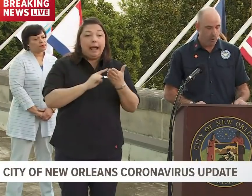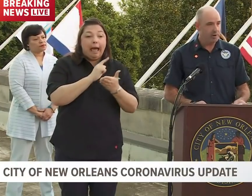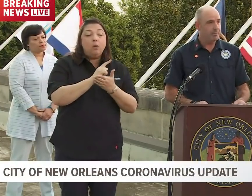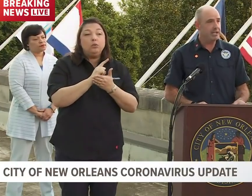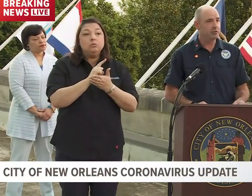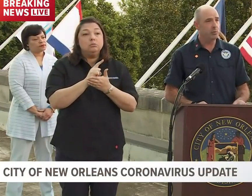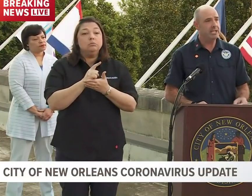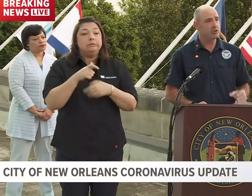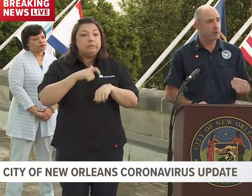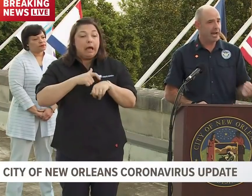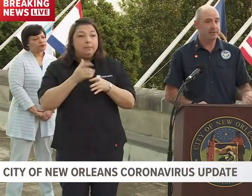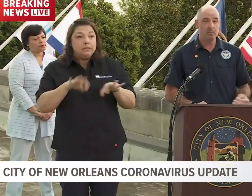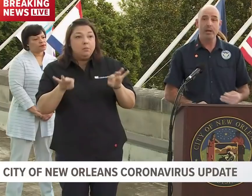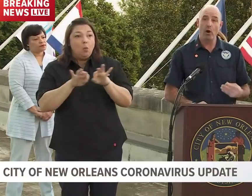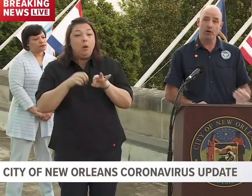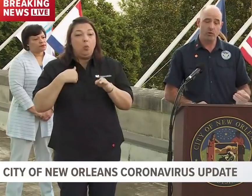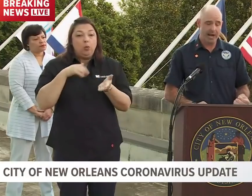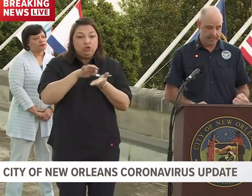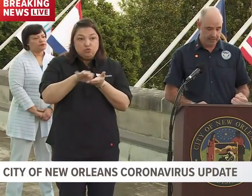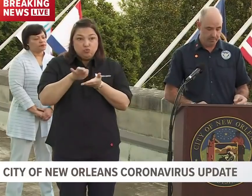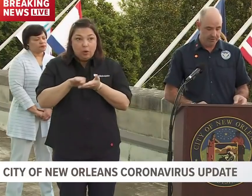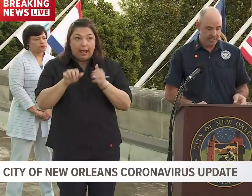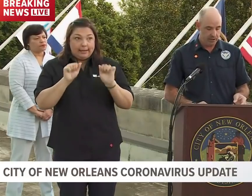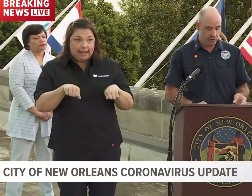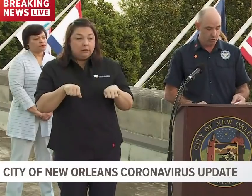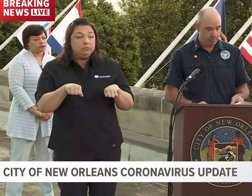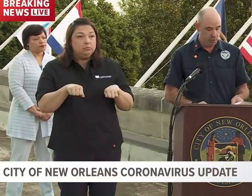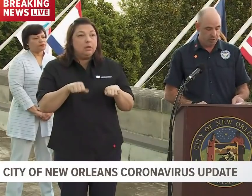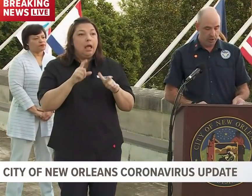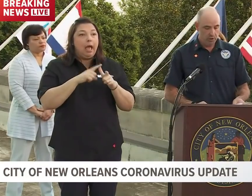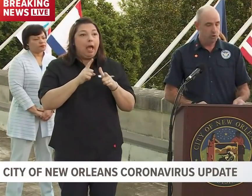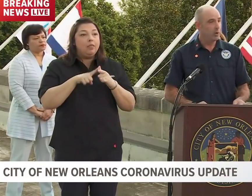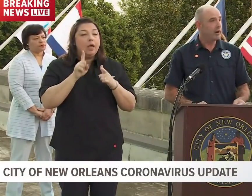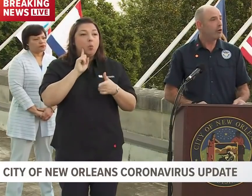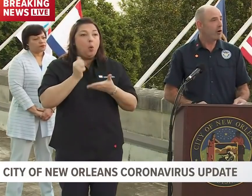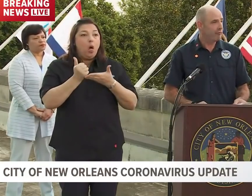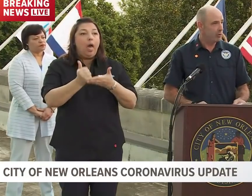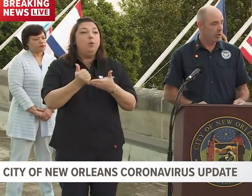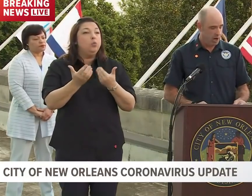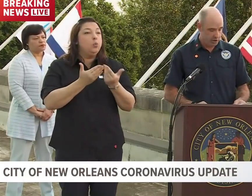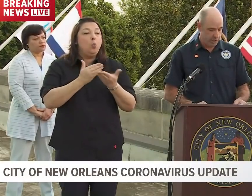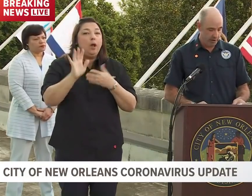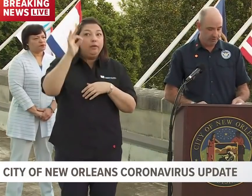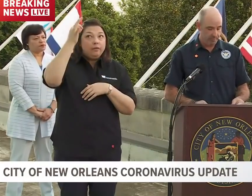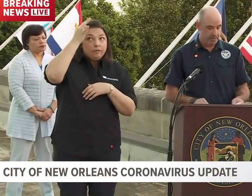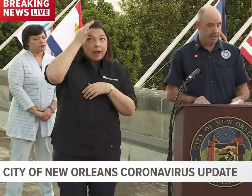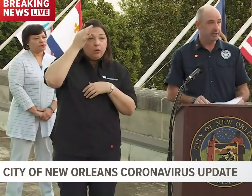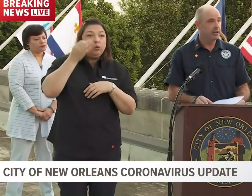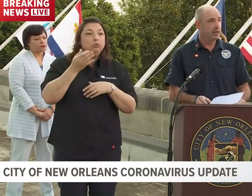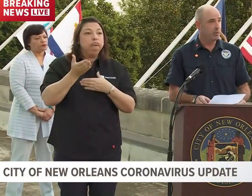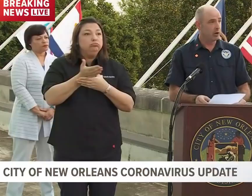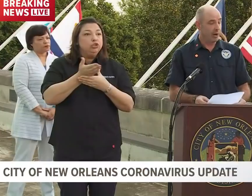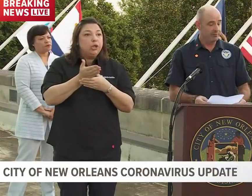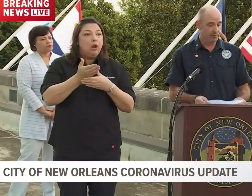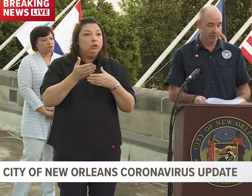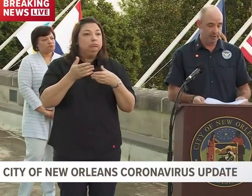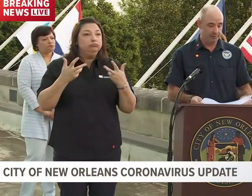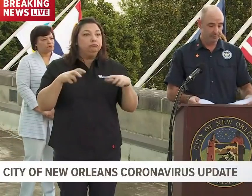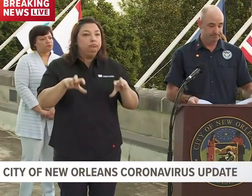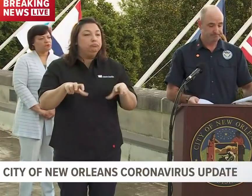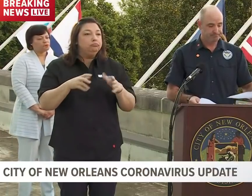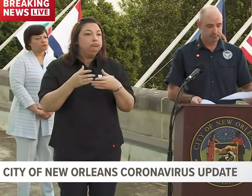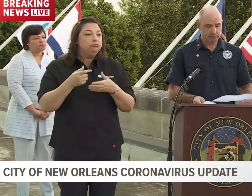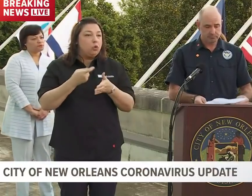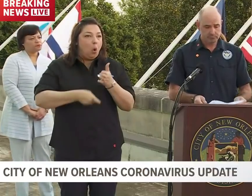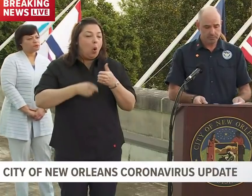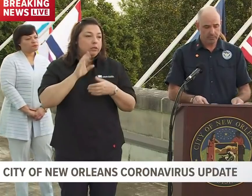are important because we can track them, we are tracking them, and they can contribute to whatever our federal cost share ends up being, and we are grateful for this.